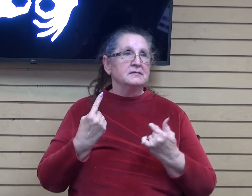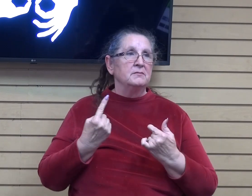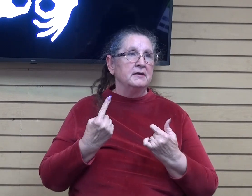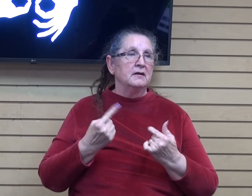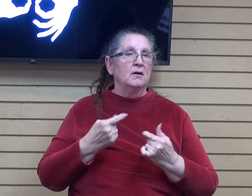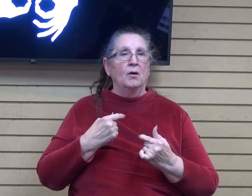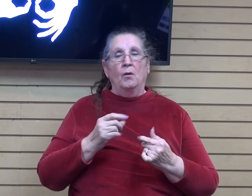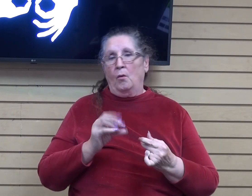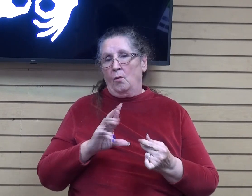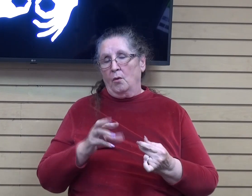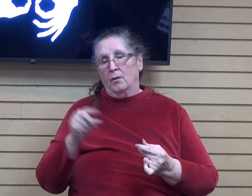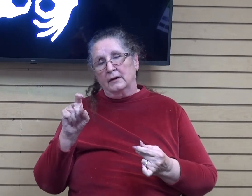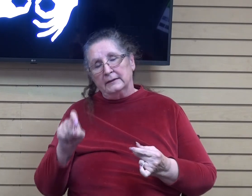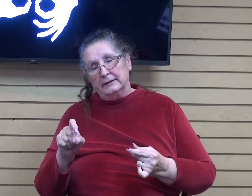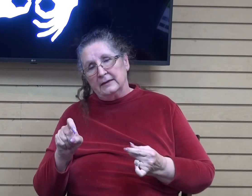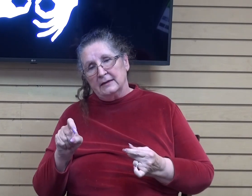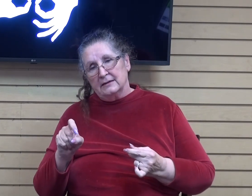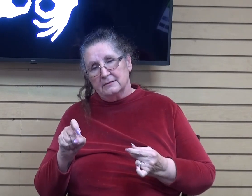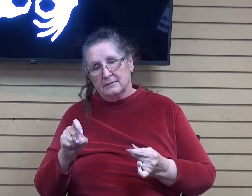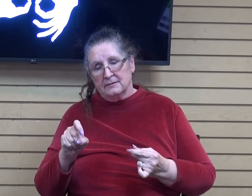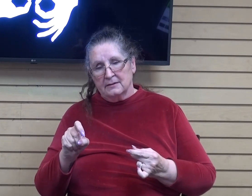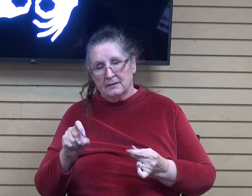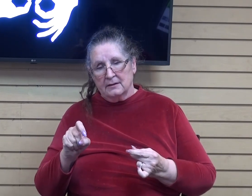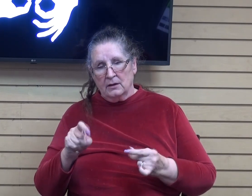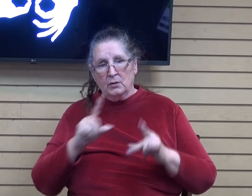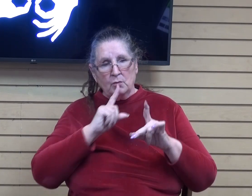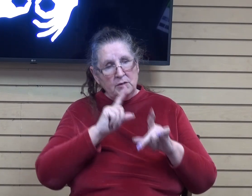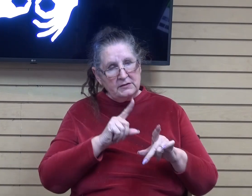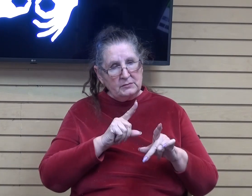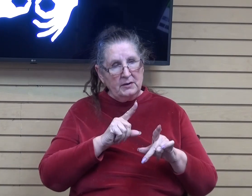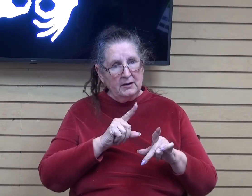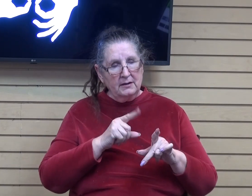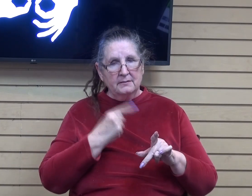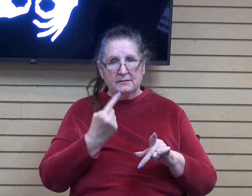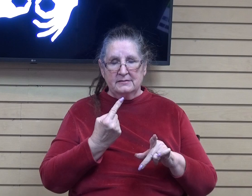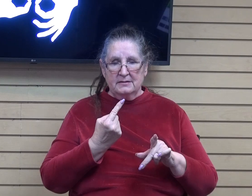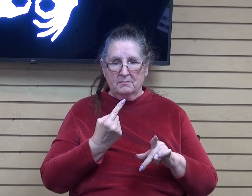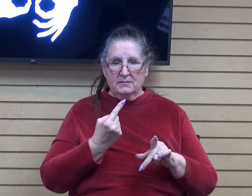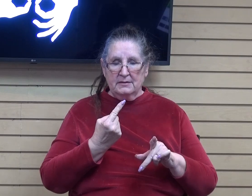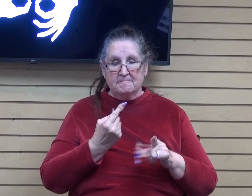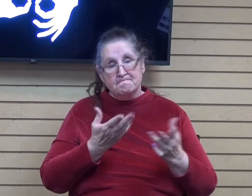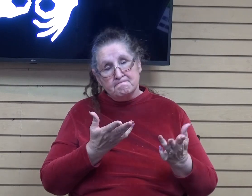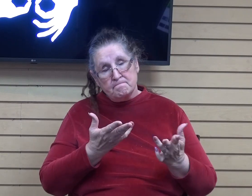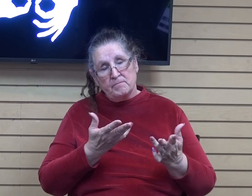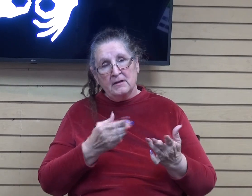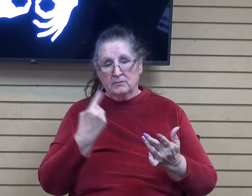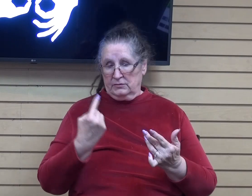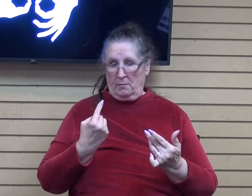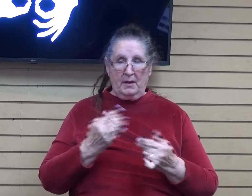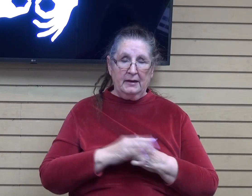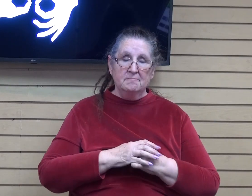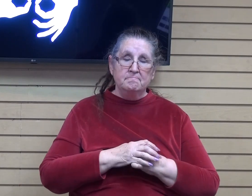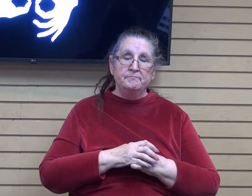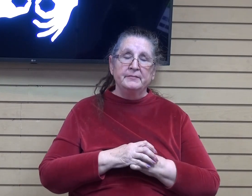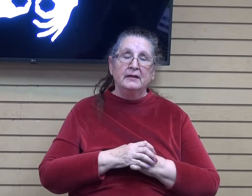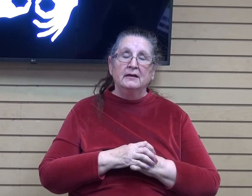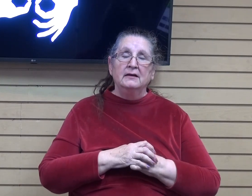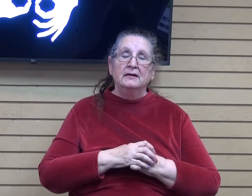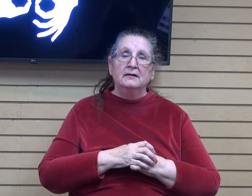or if i need to respond to something or someone um and it seems